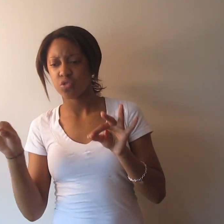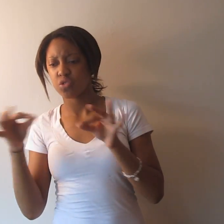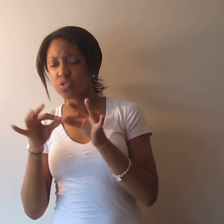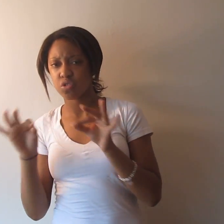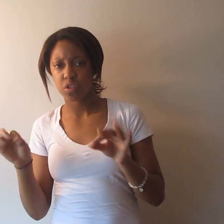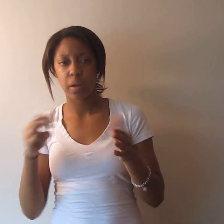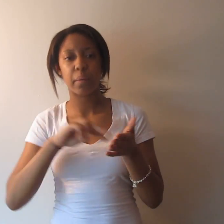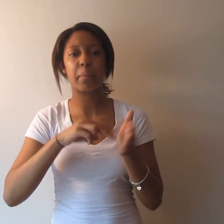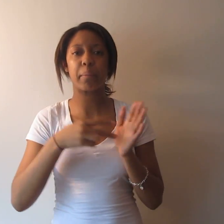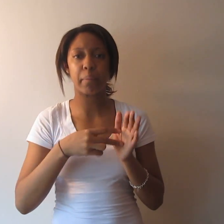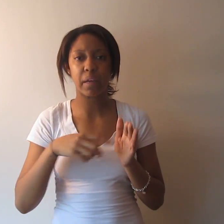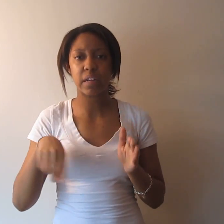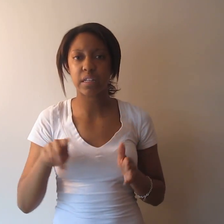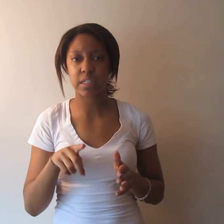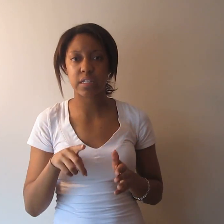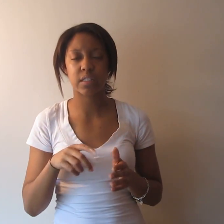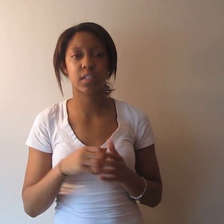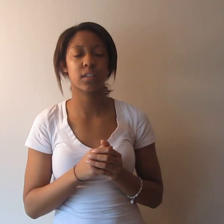Providing written materials in advance.